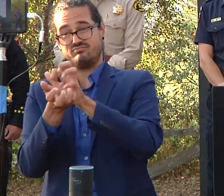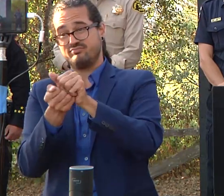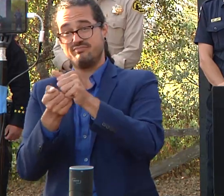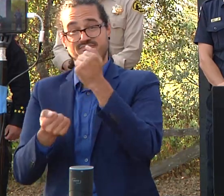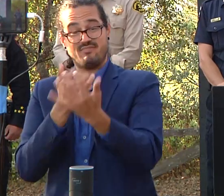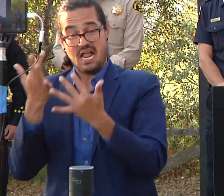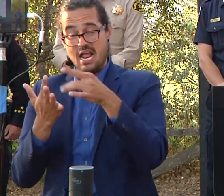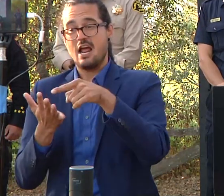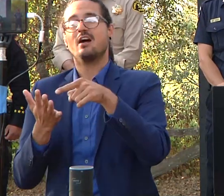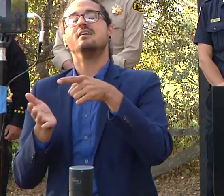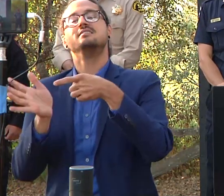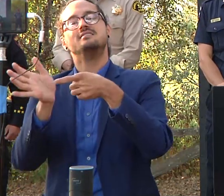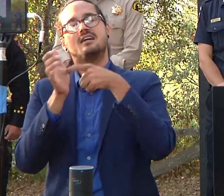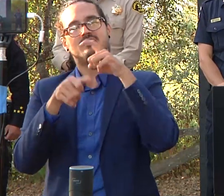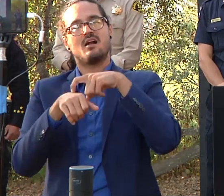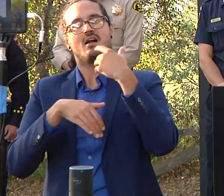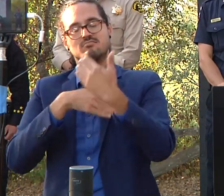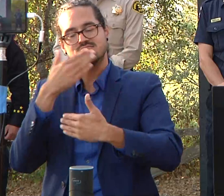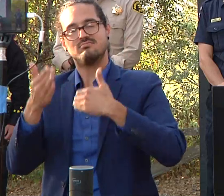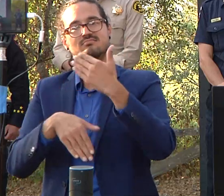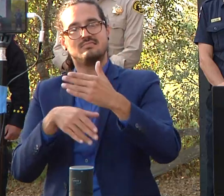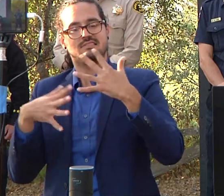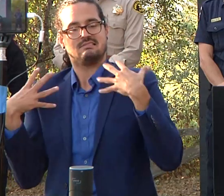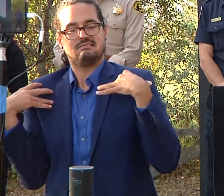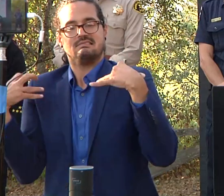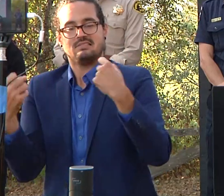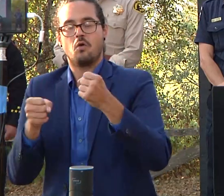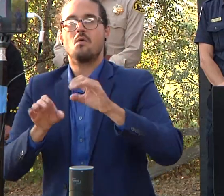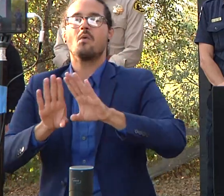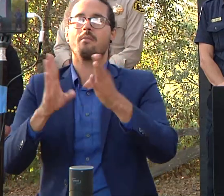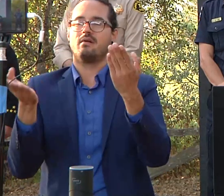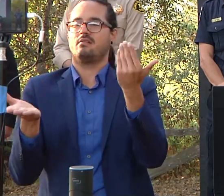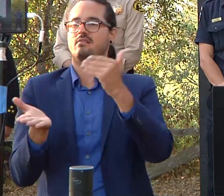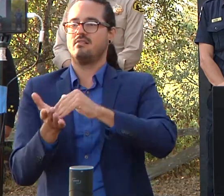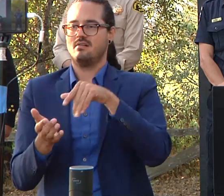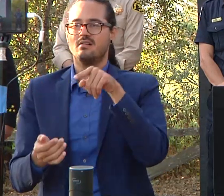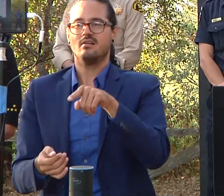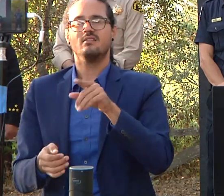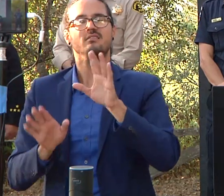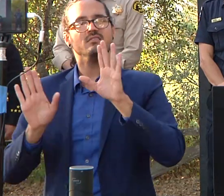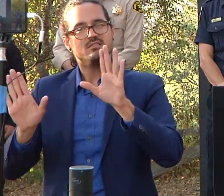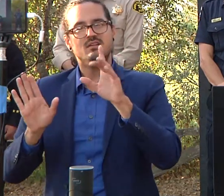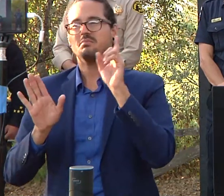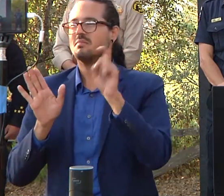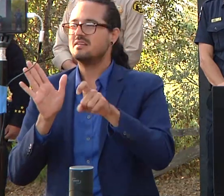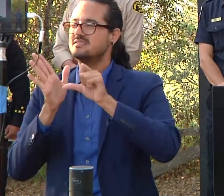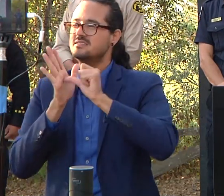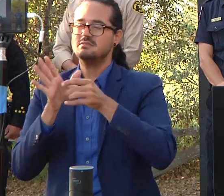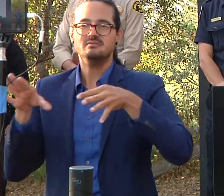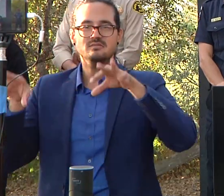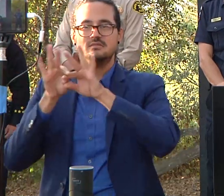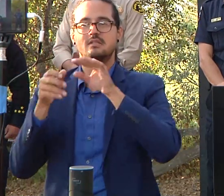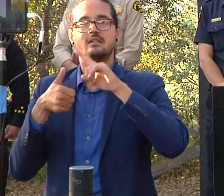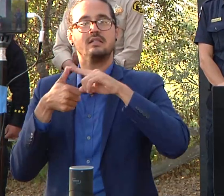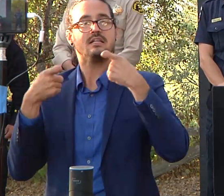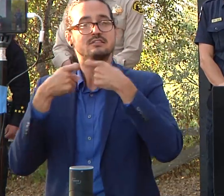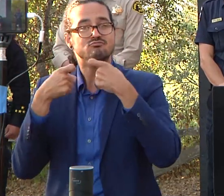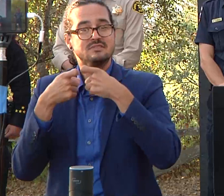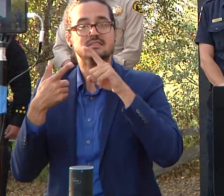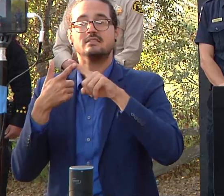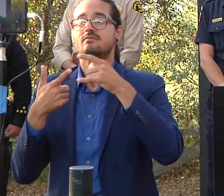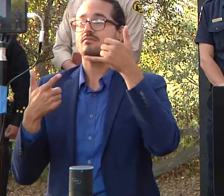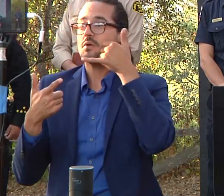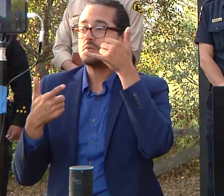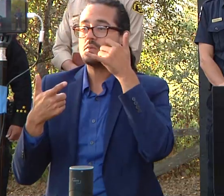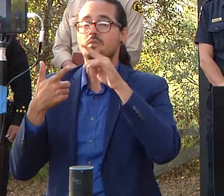for everybody to get back in there and make sure you have that vital resources available to you such as electricity and communications like telephone